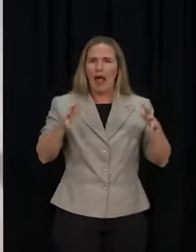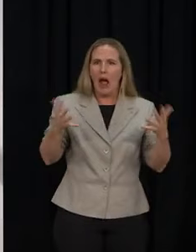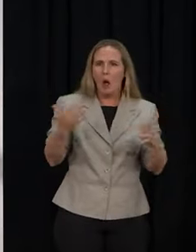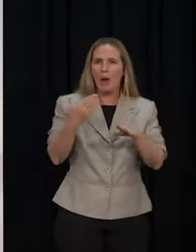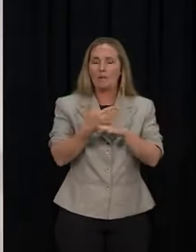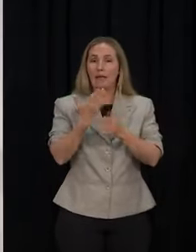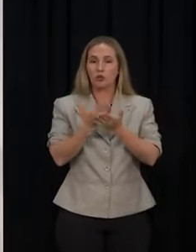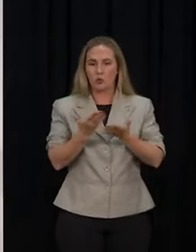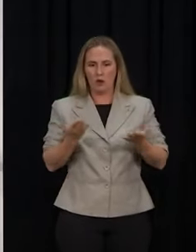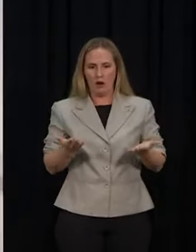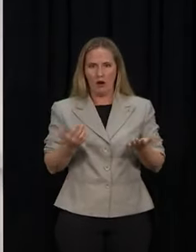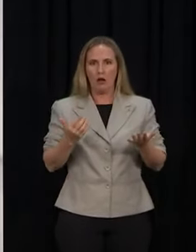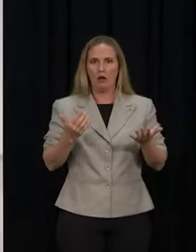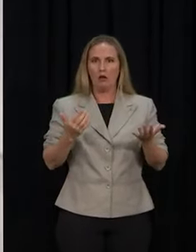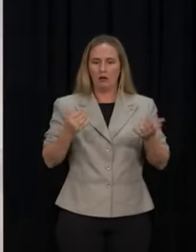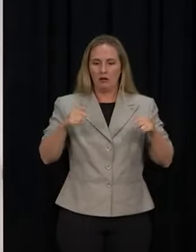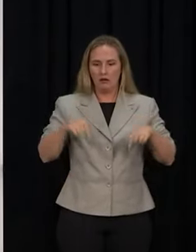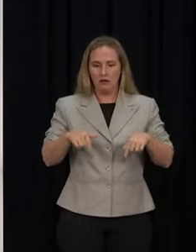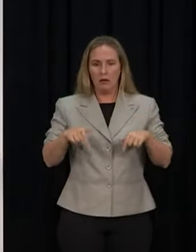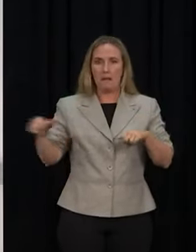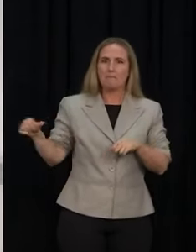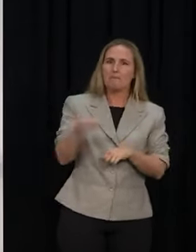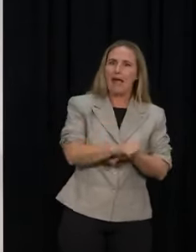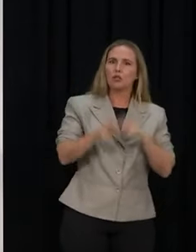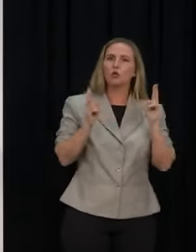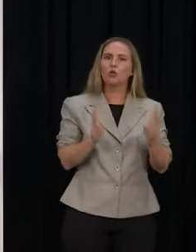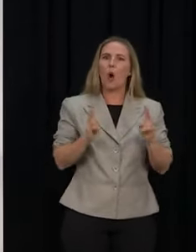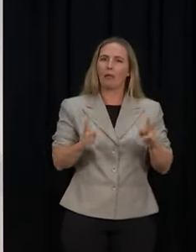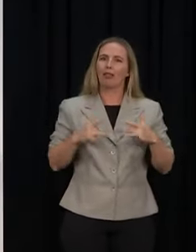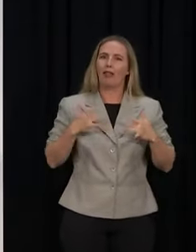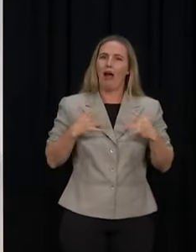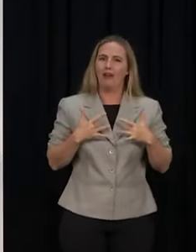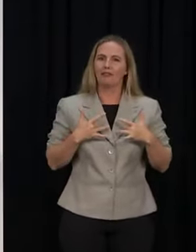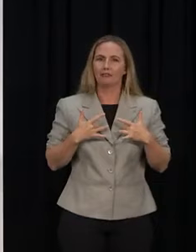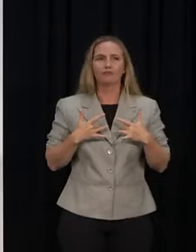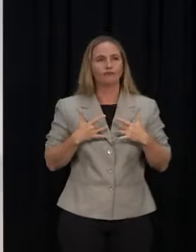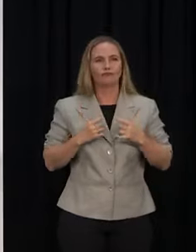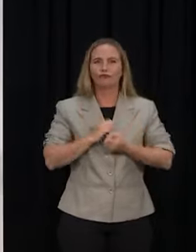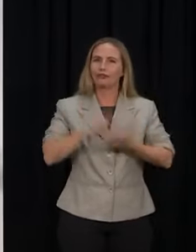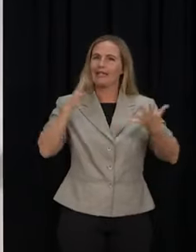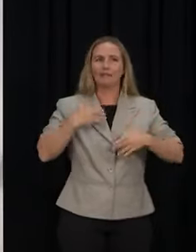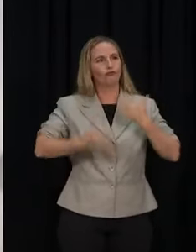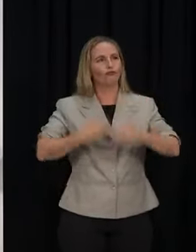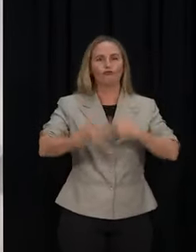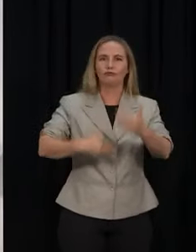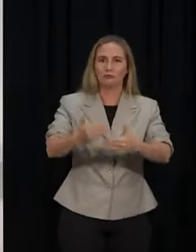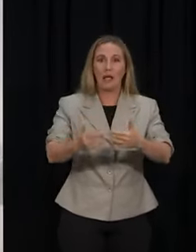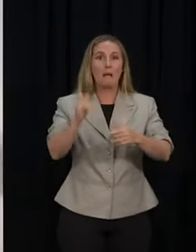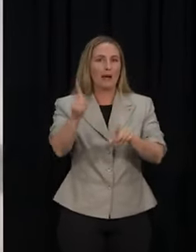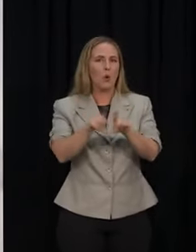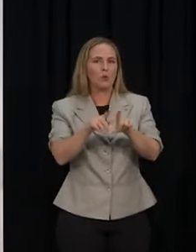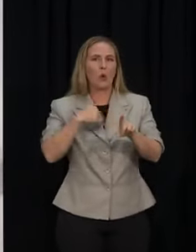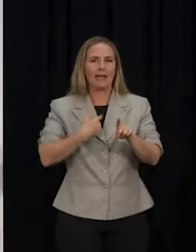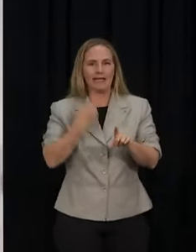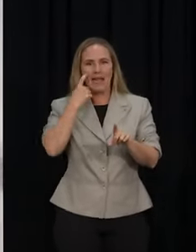the ability that we have to get back as much as possible to some level of normality, whilst keeping in some warning systems